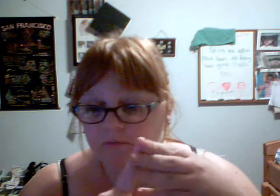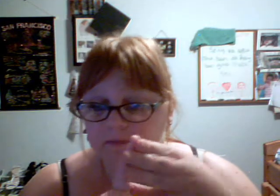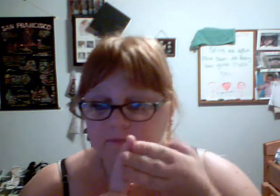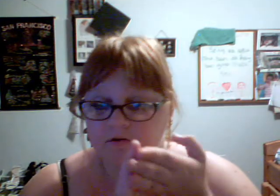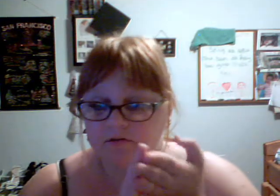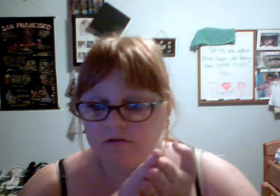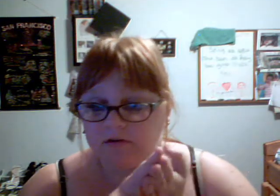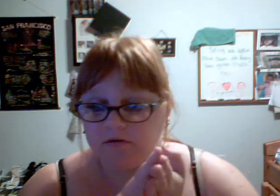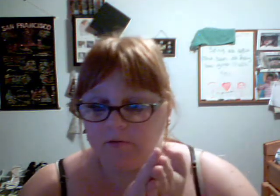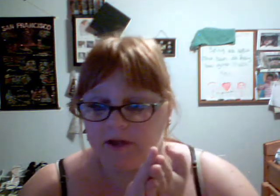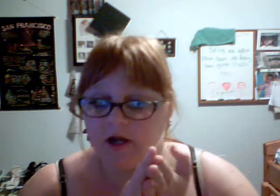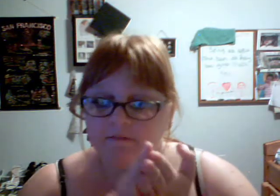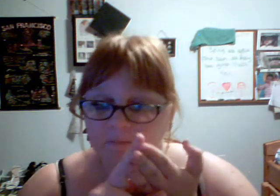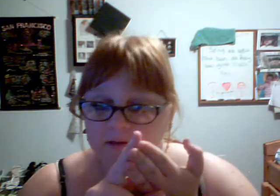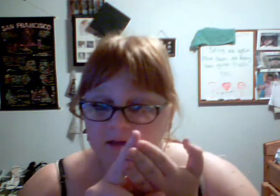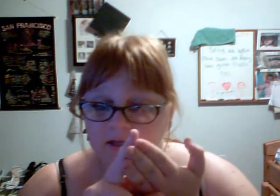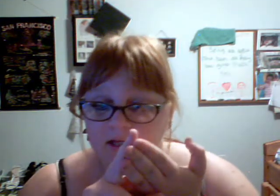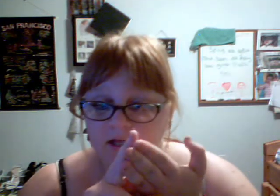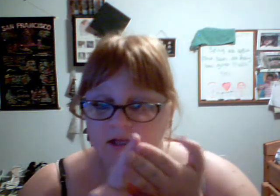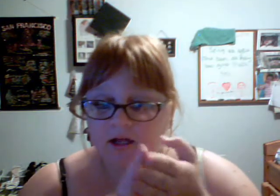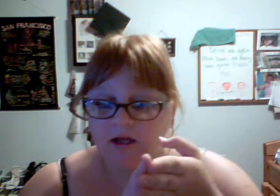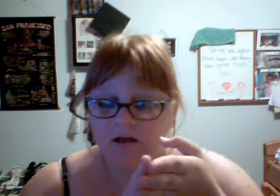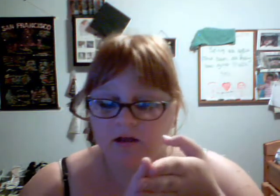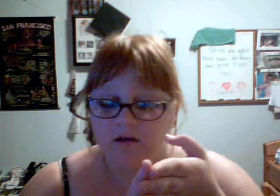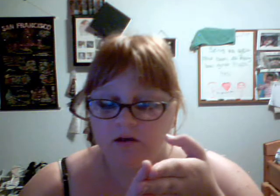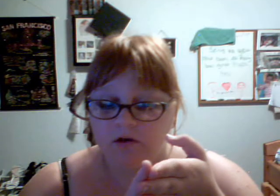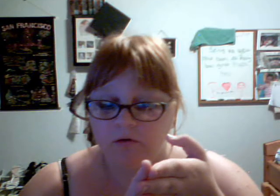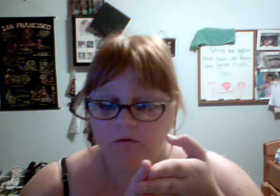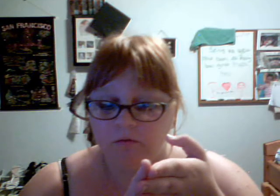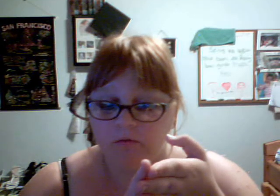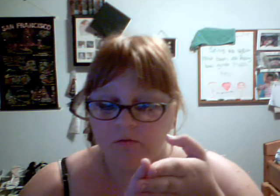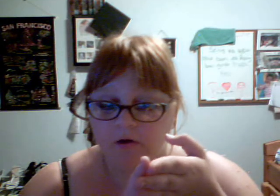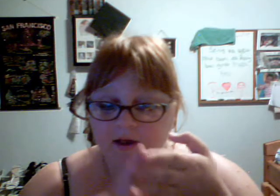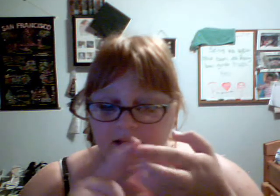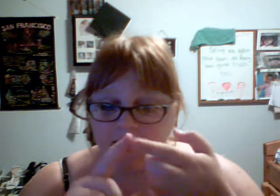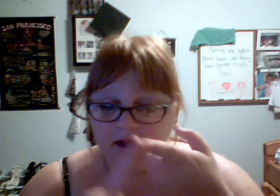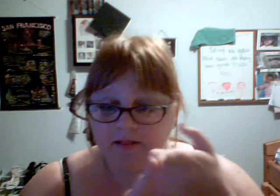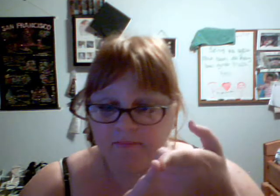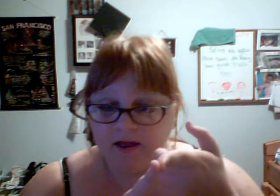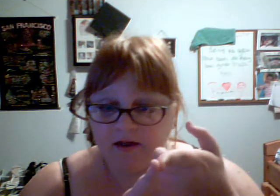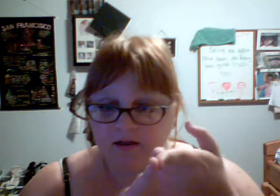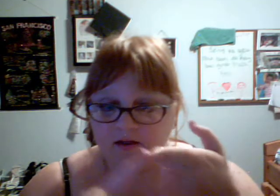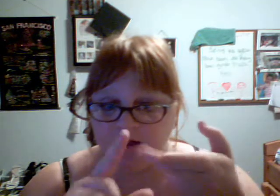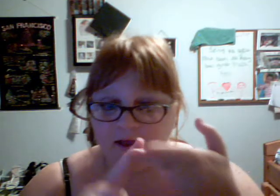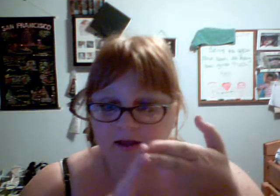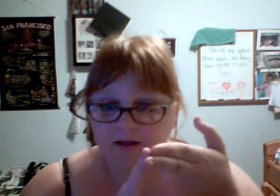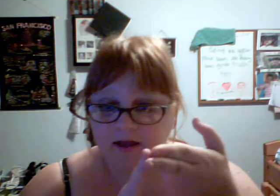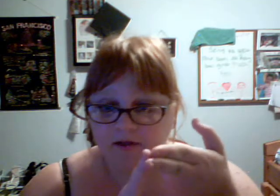my purse when I get off the bus. So, I sat at the back. I had cash.